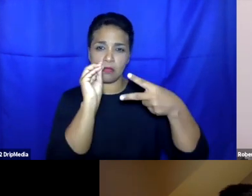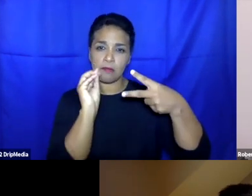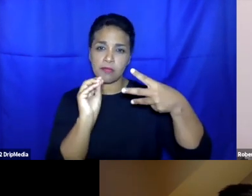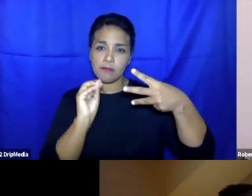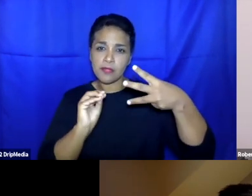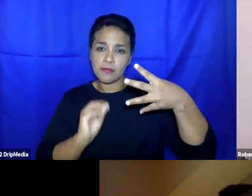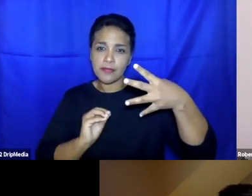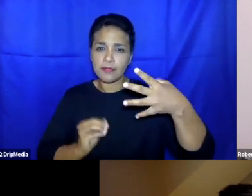raise?